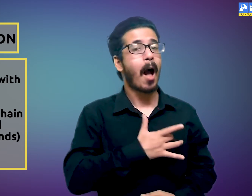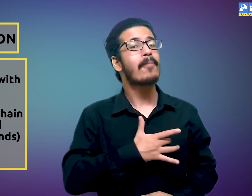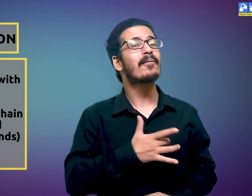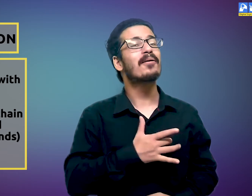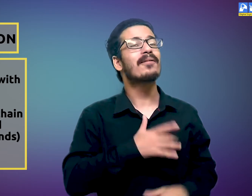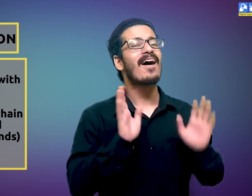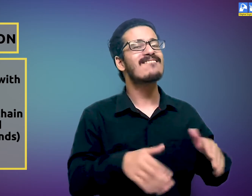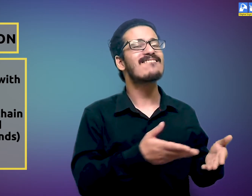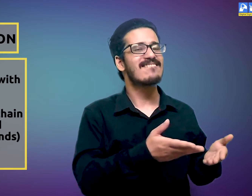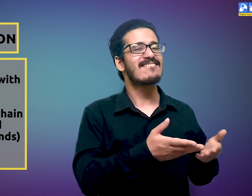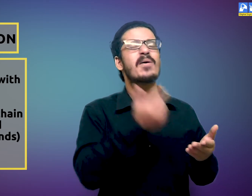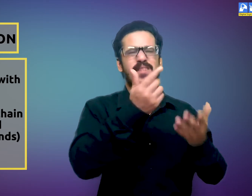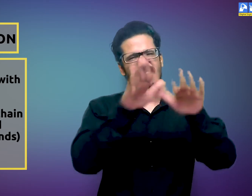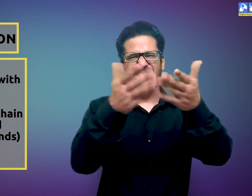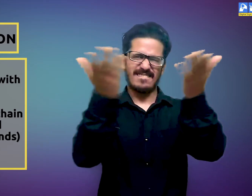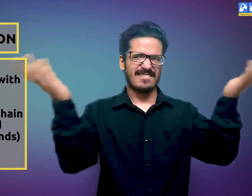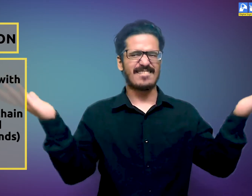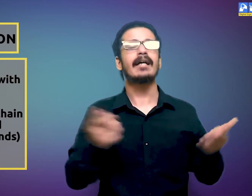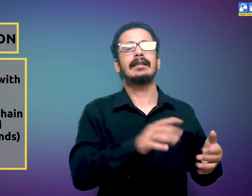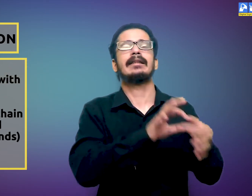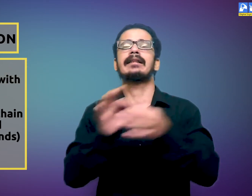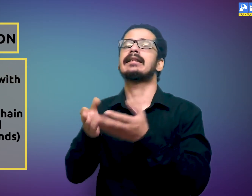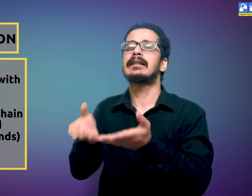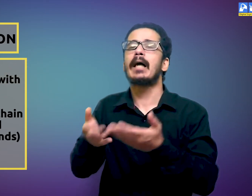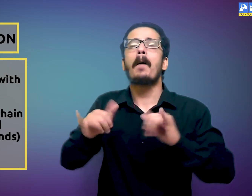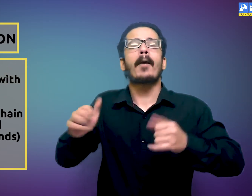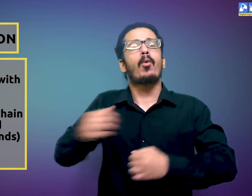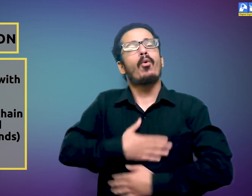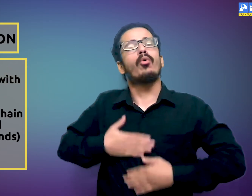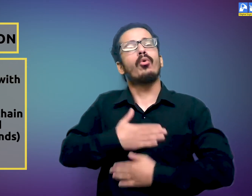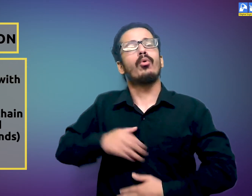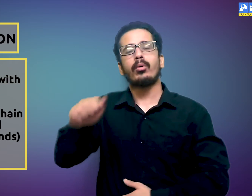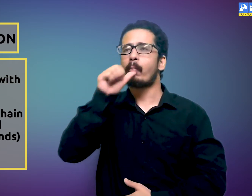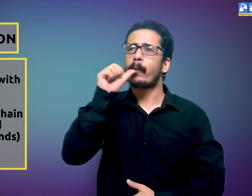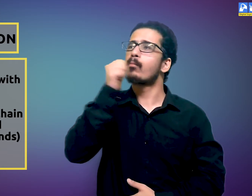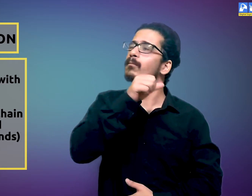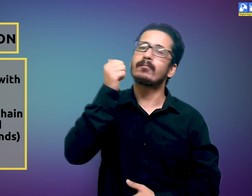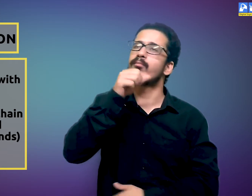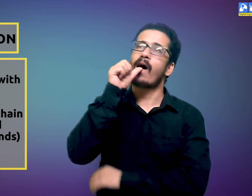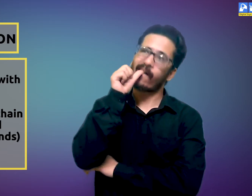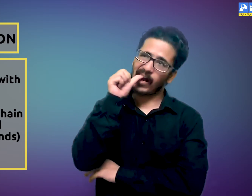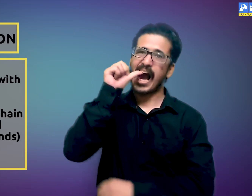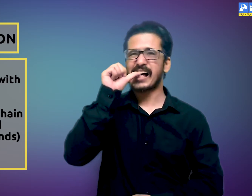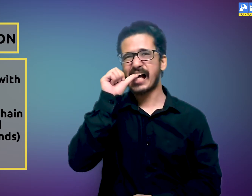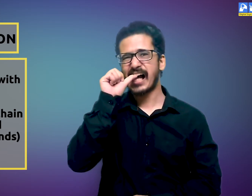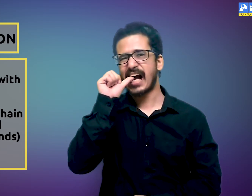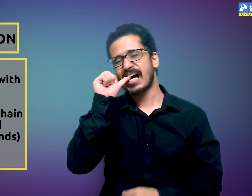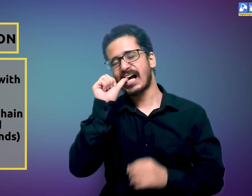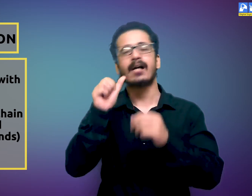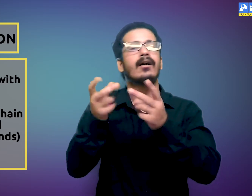state of sadness or isolation, some children have a habit to suck their thumb. These habits may stay with the child even when asked